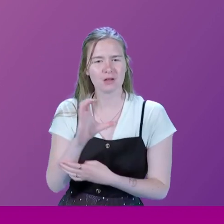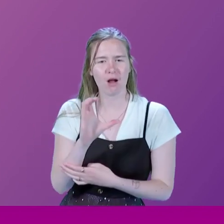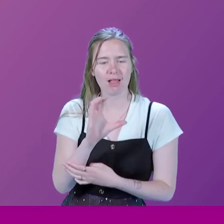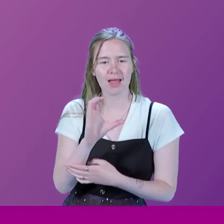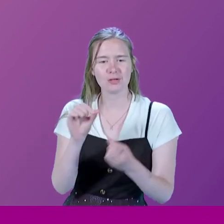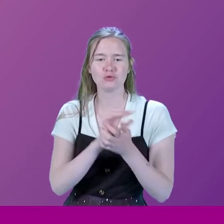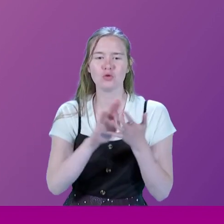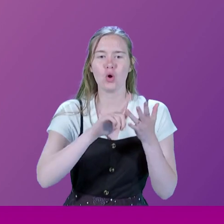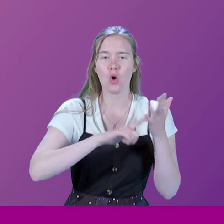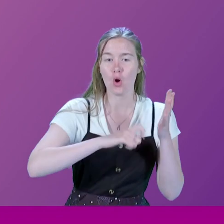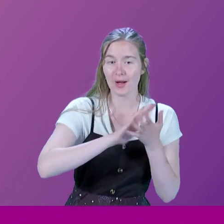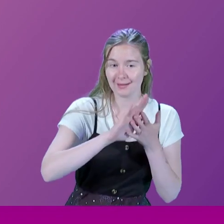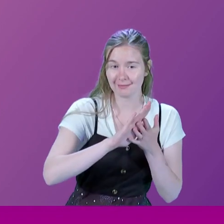in the Carlisle to Hoyk line?